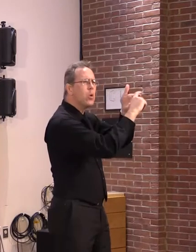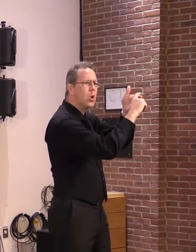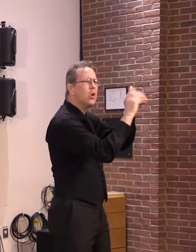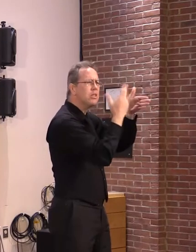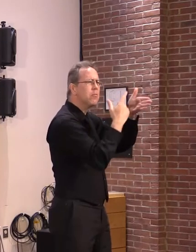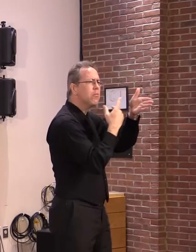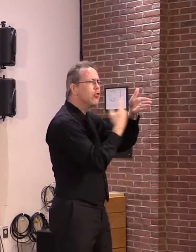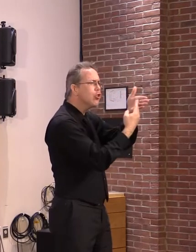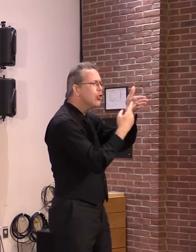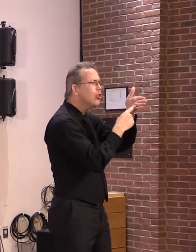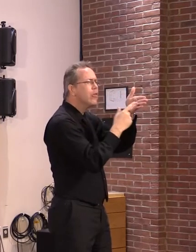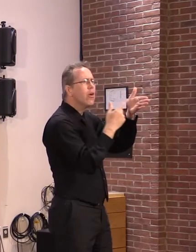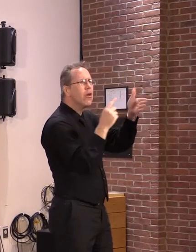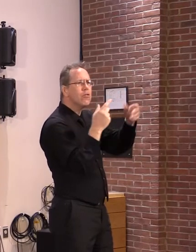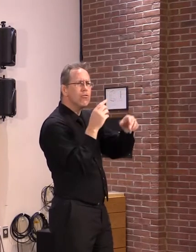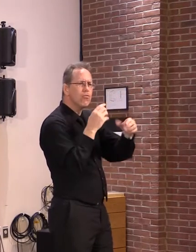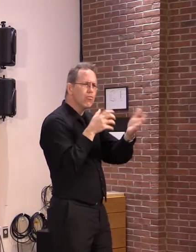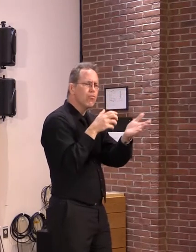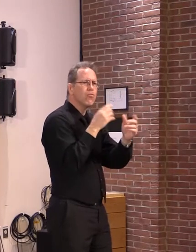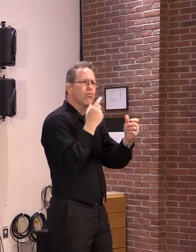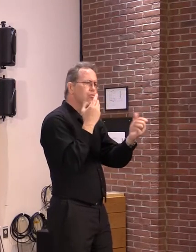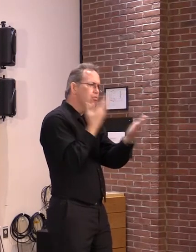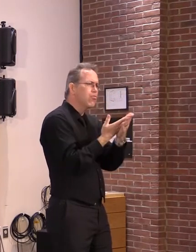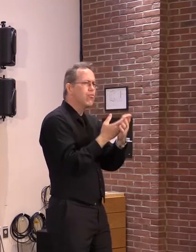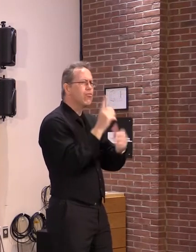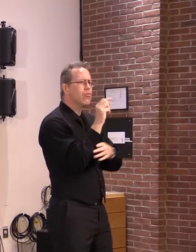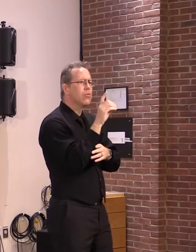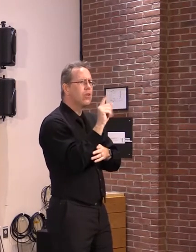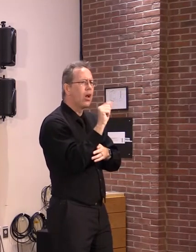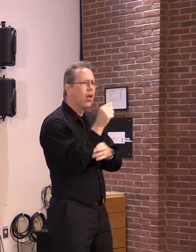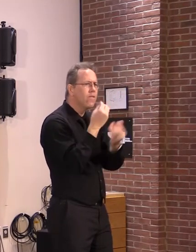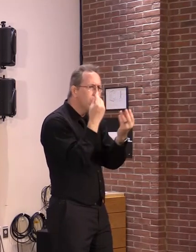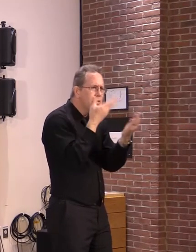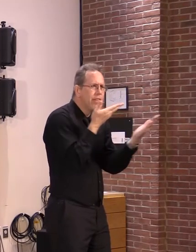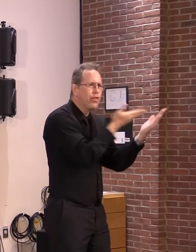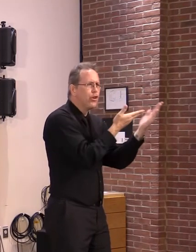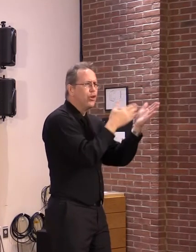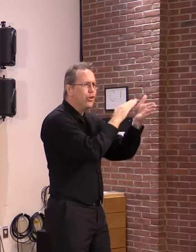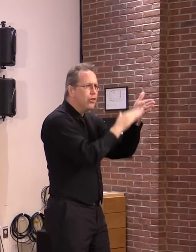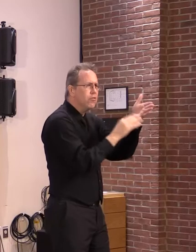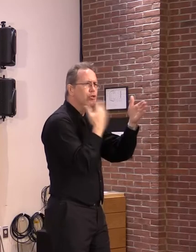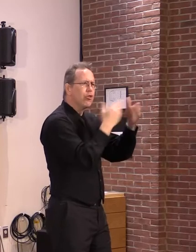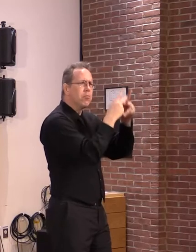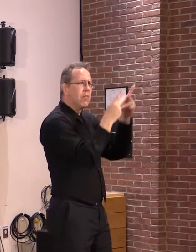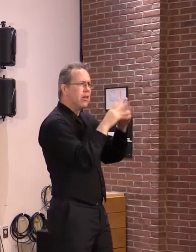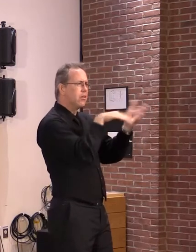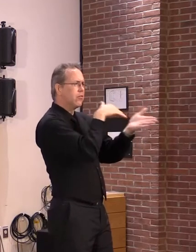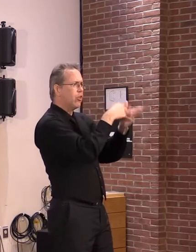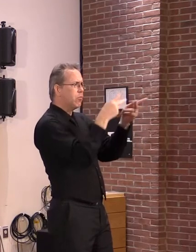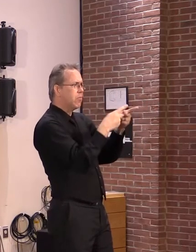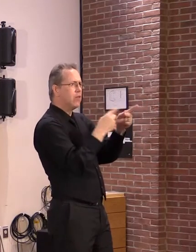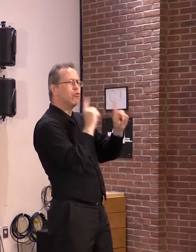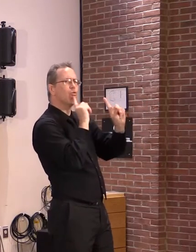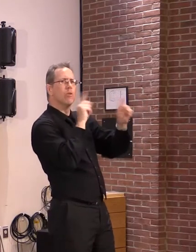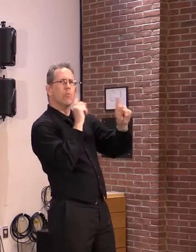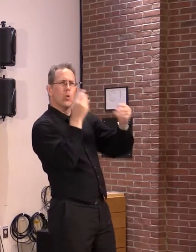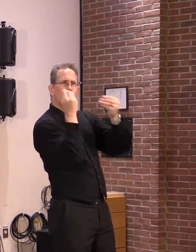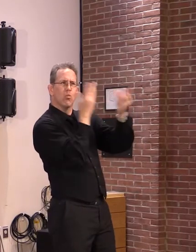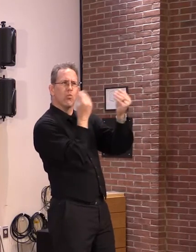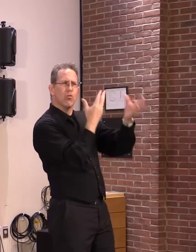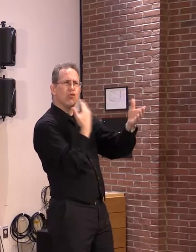via the Vermont Center for Geographic Information. The word report, on the other hand, kind of evokes a PDF